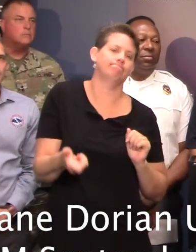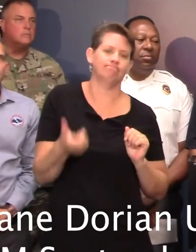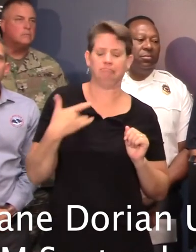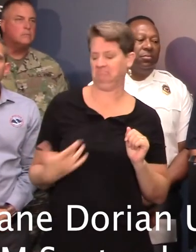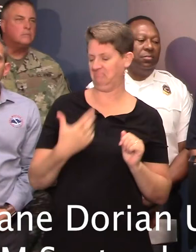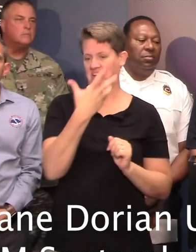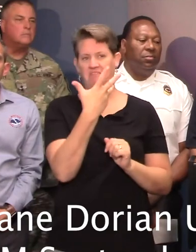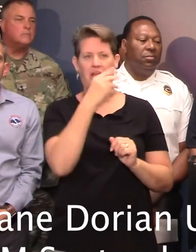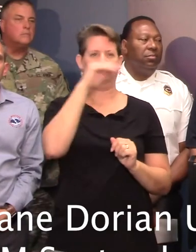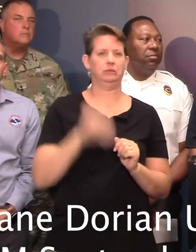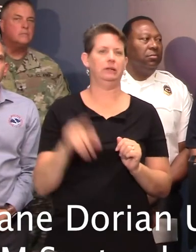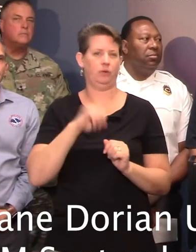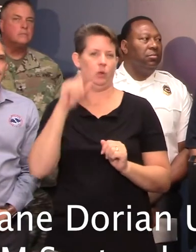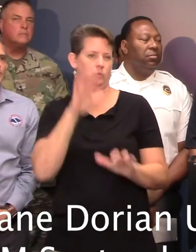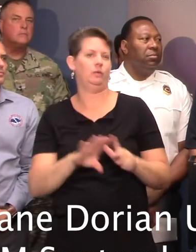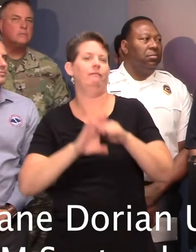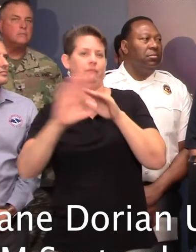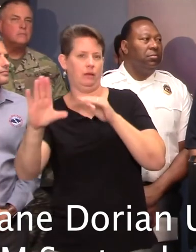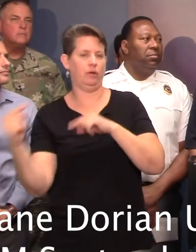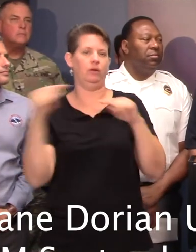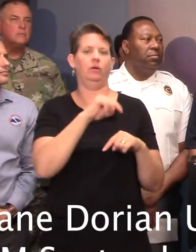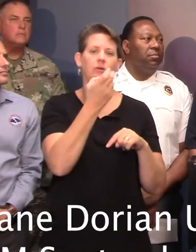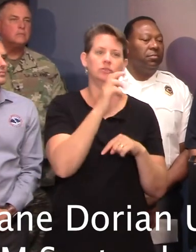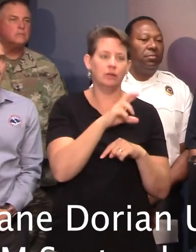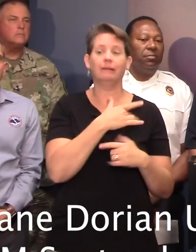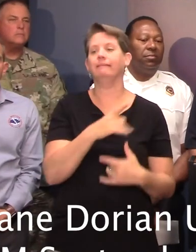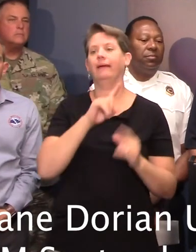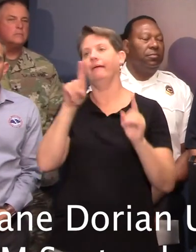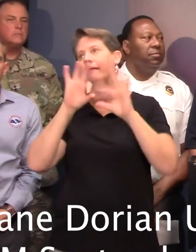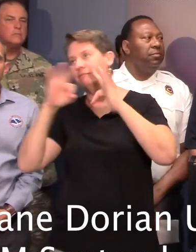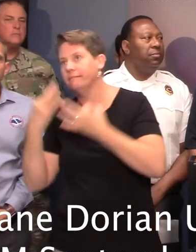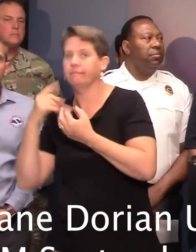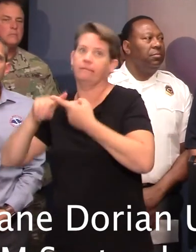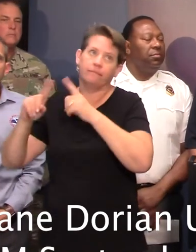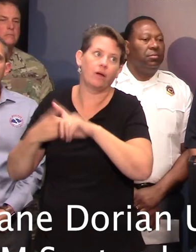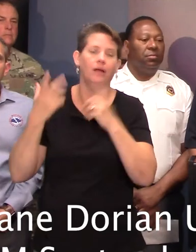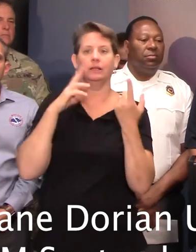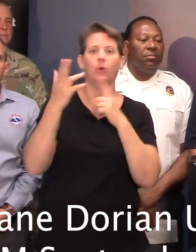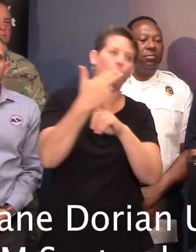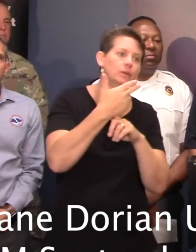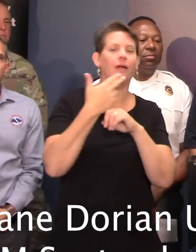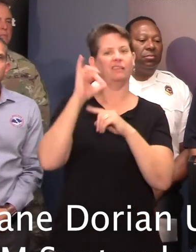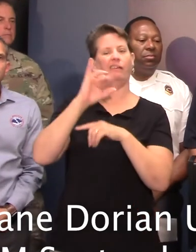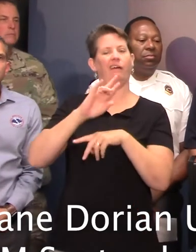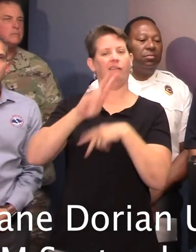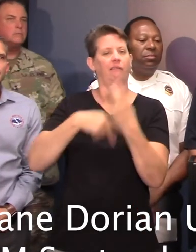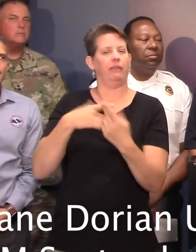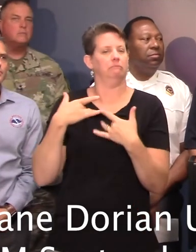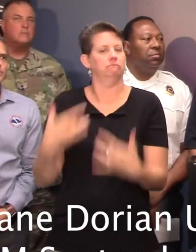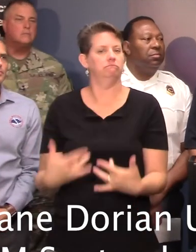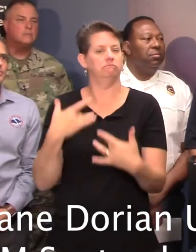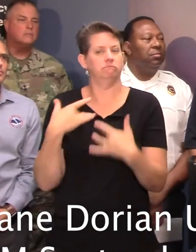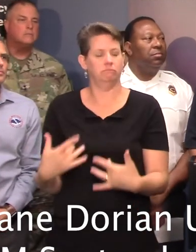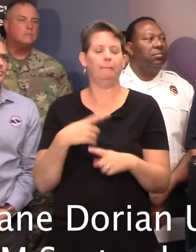5% or less. So they'll go to family, friends, they'll go to hotels. But I expect that there